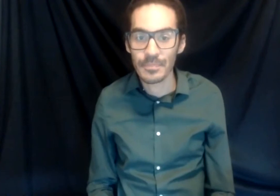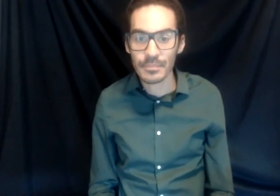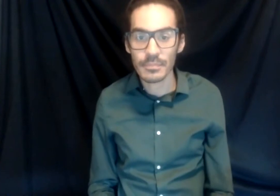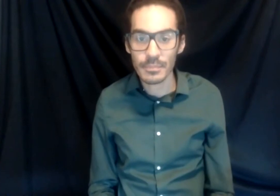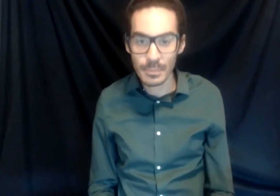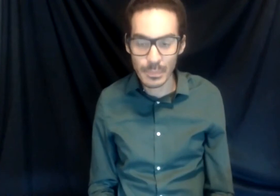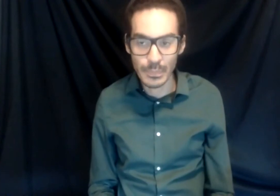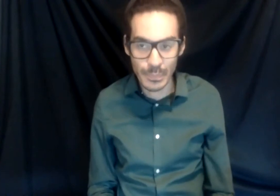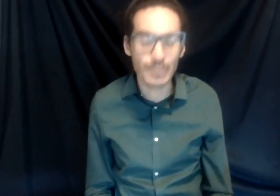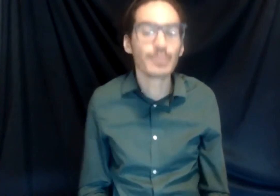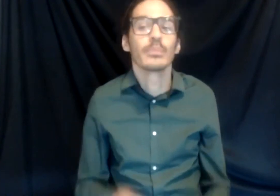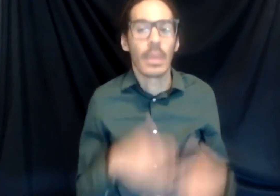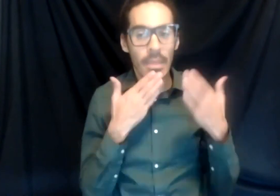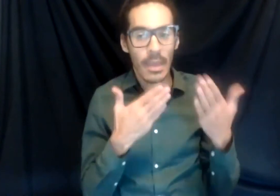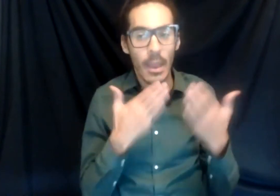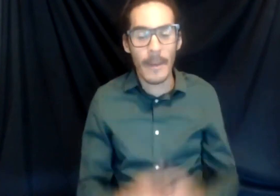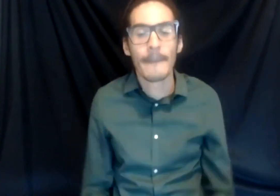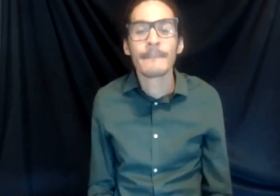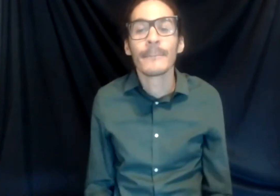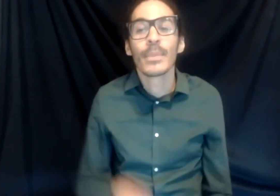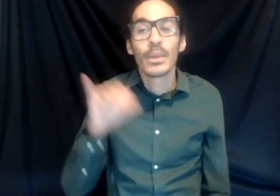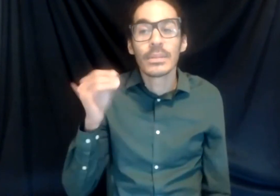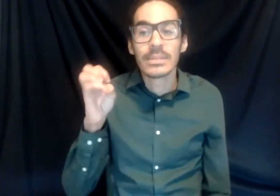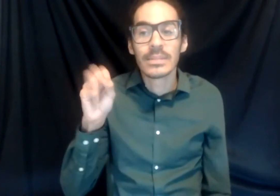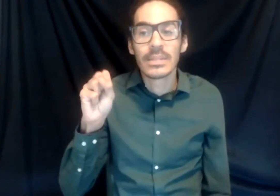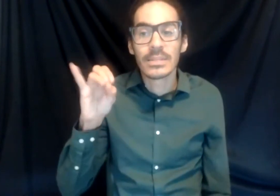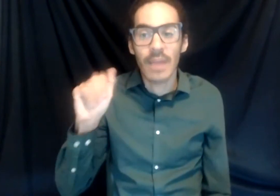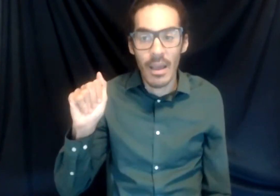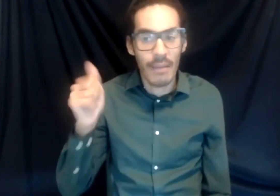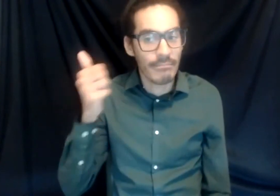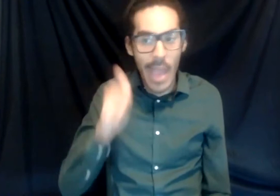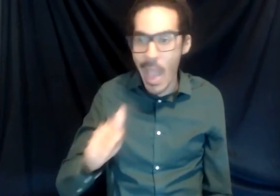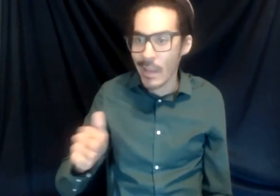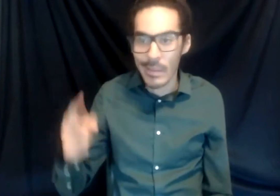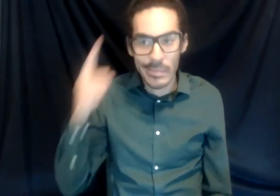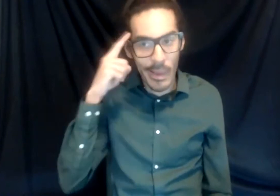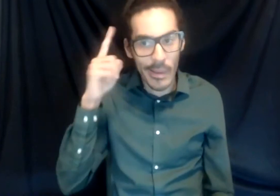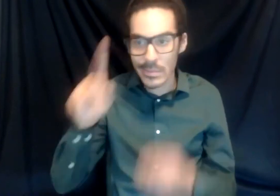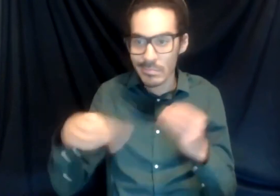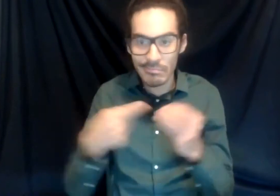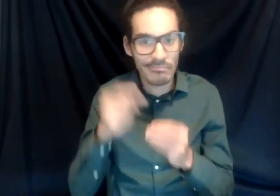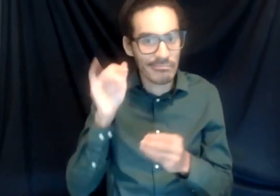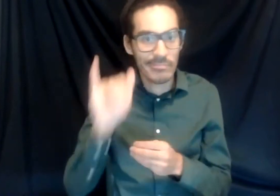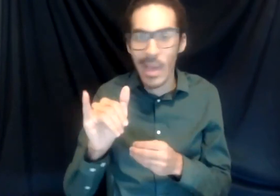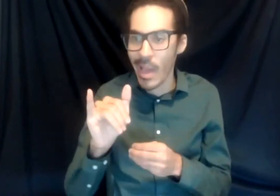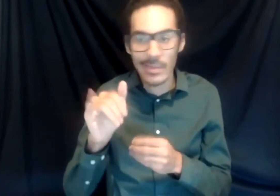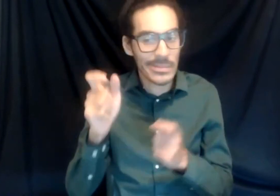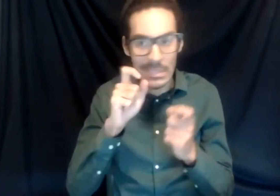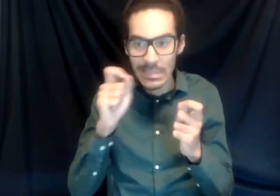Thanks. Jessica, do you have any, any thoughts on that, you know, specific question or, you know, I would